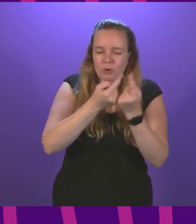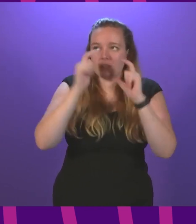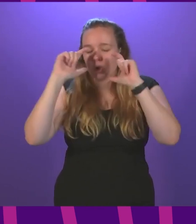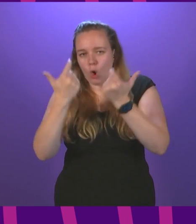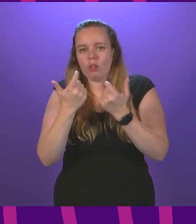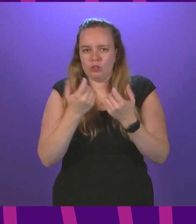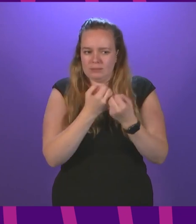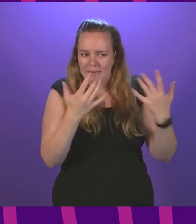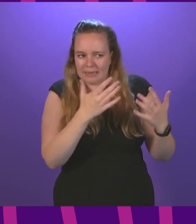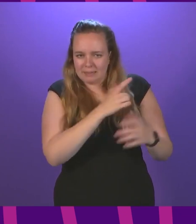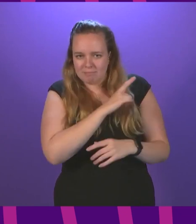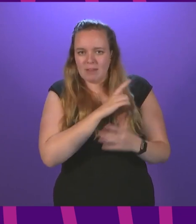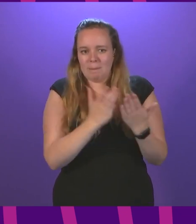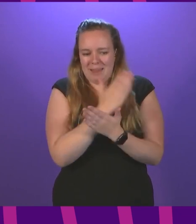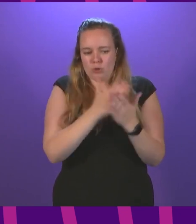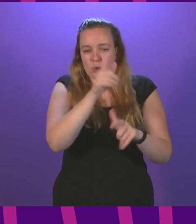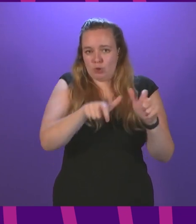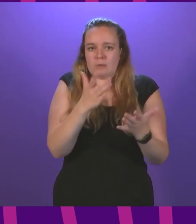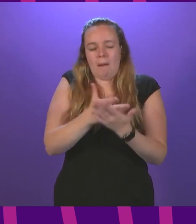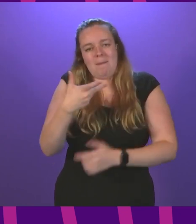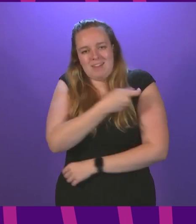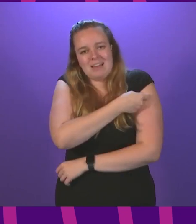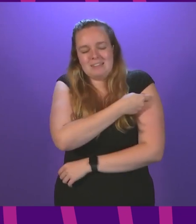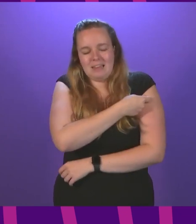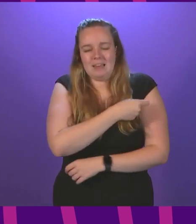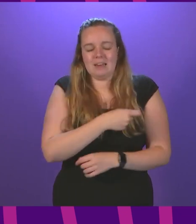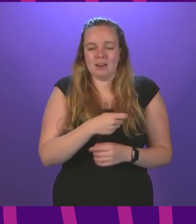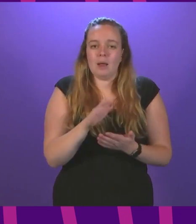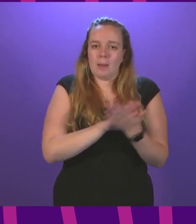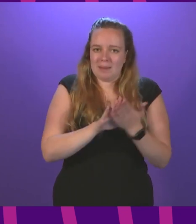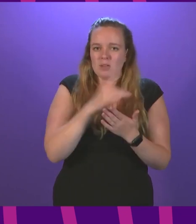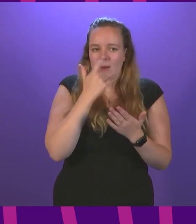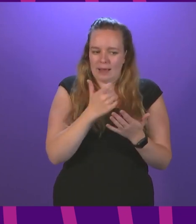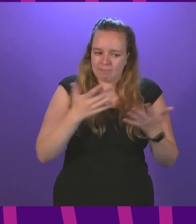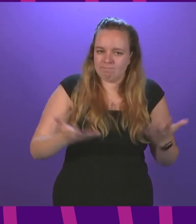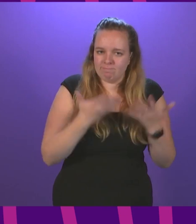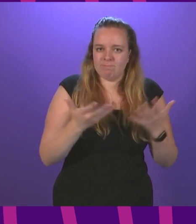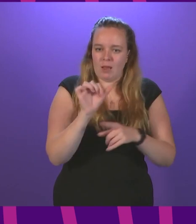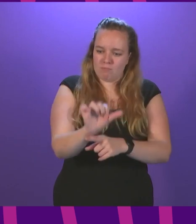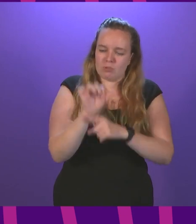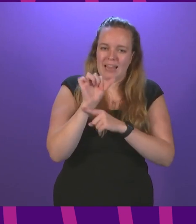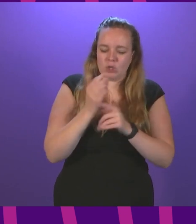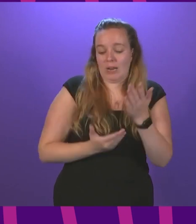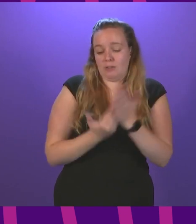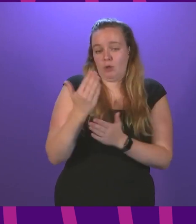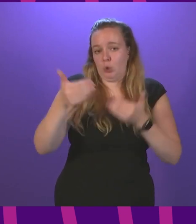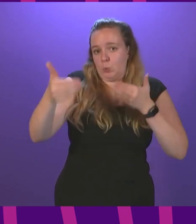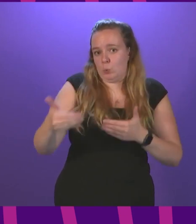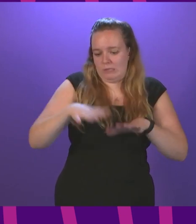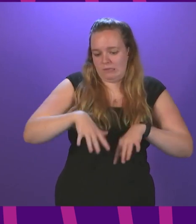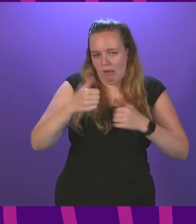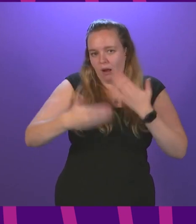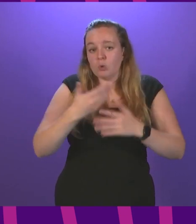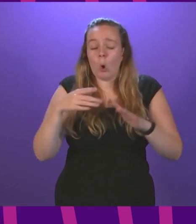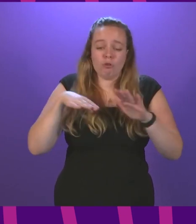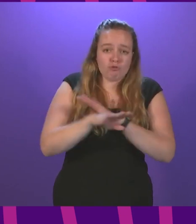a range of measures to help ensure students get vaccinated and so that we are maximizing protection as the new term develops so drop